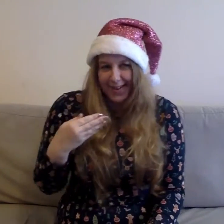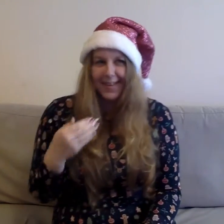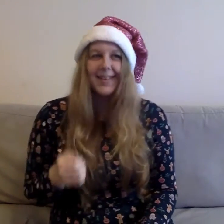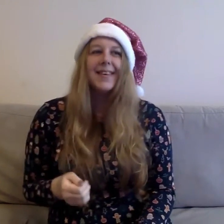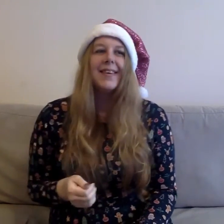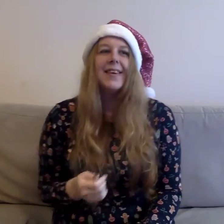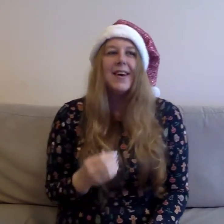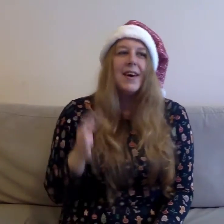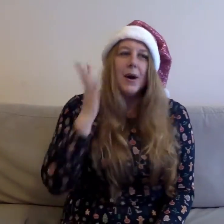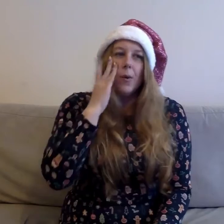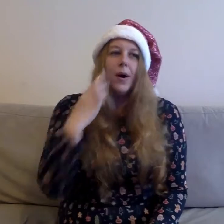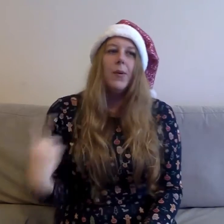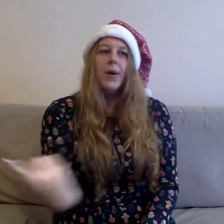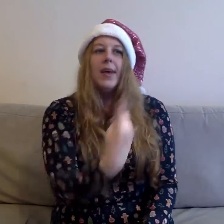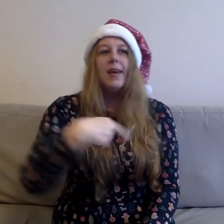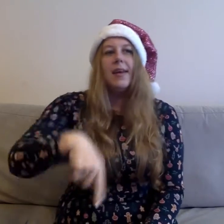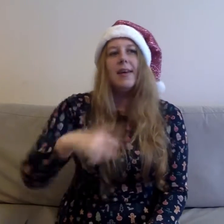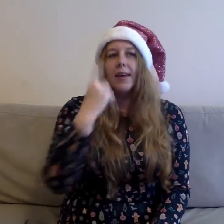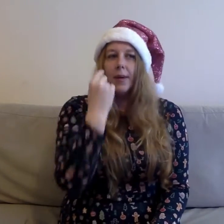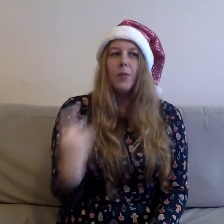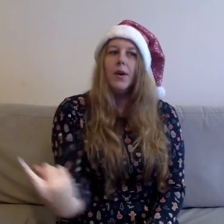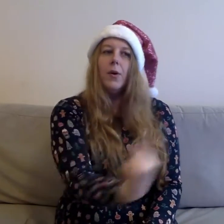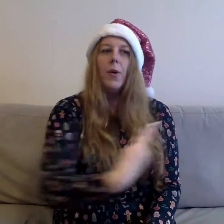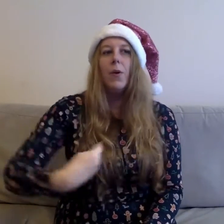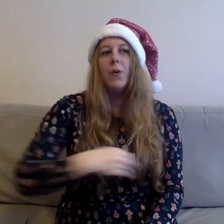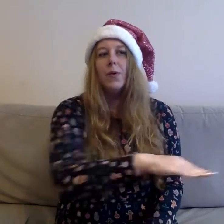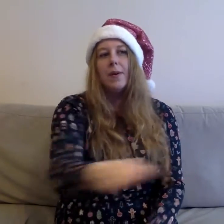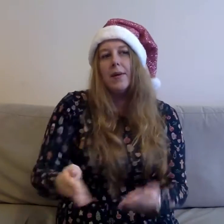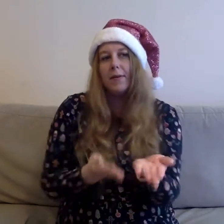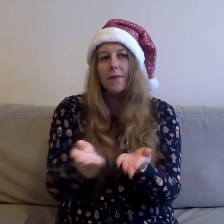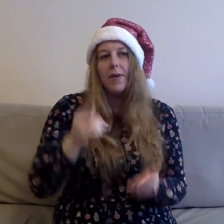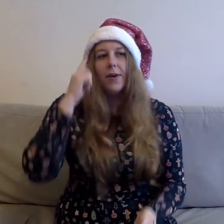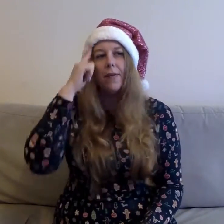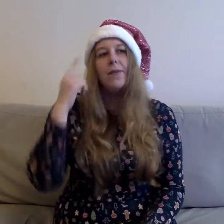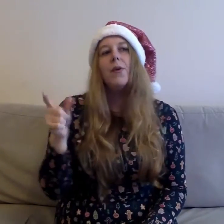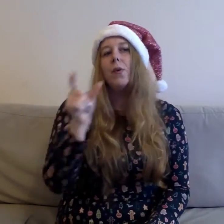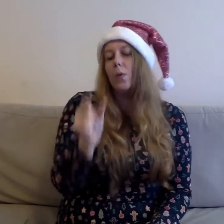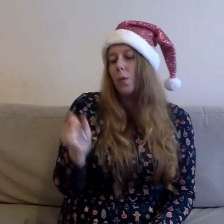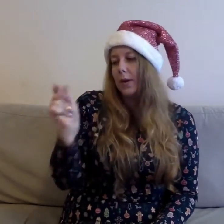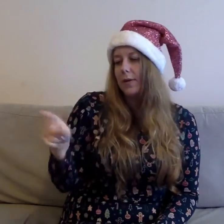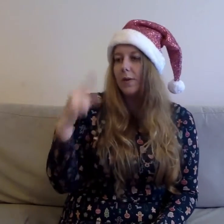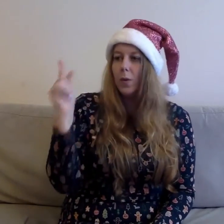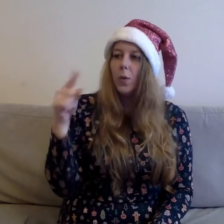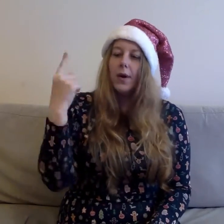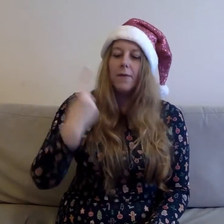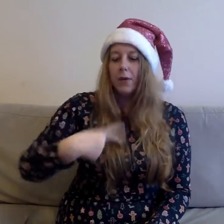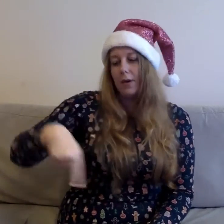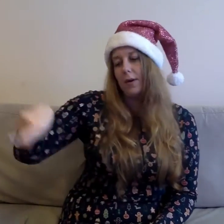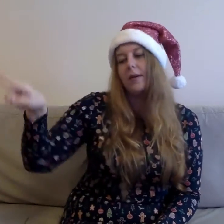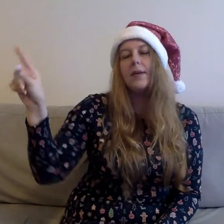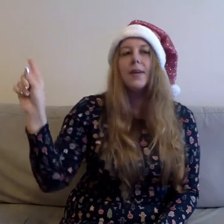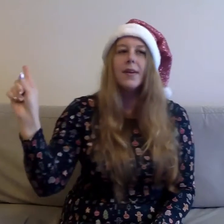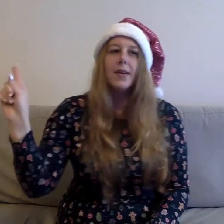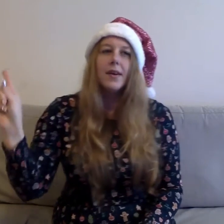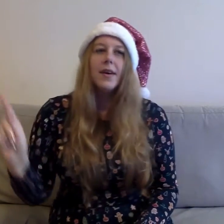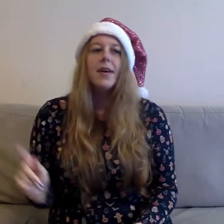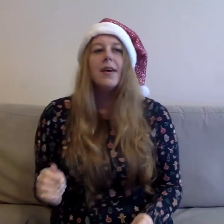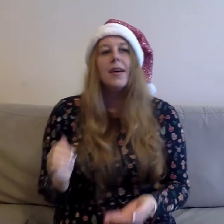While we're here While come the odds Bare a cup For the ones who have gone Merry